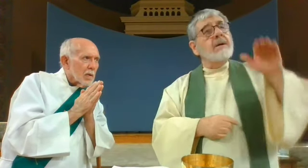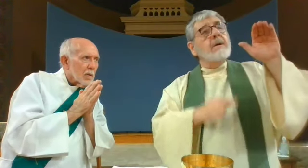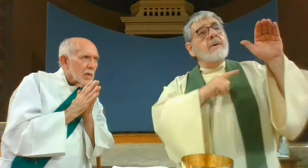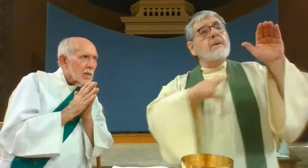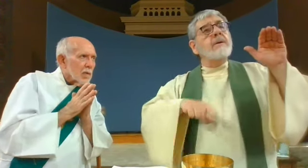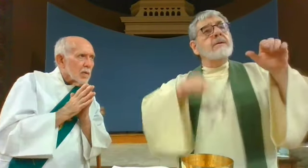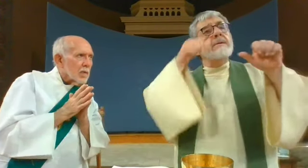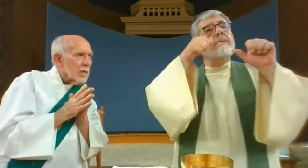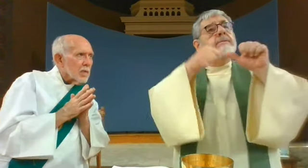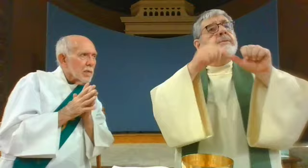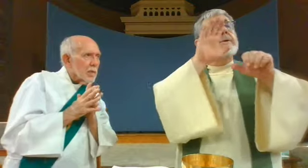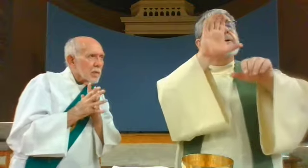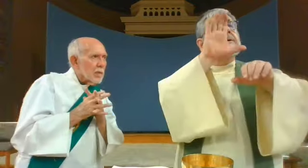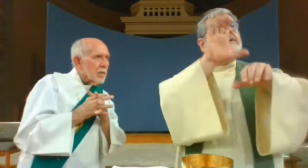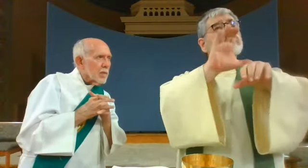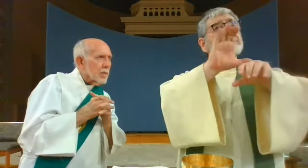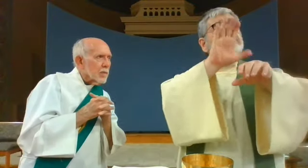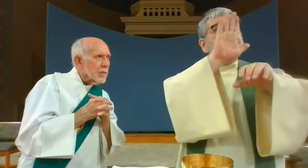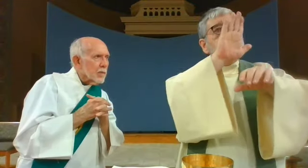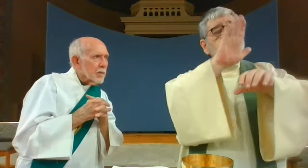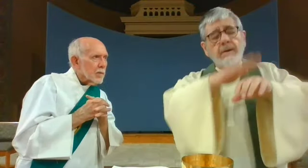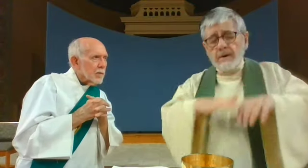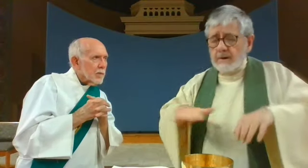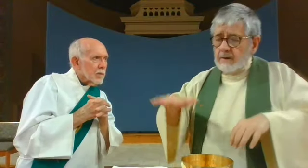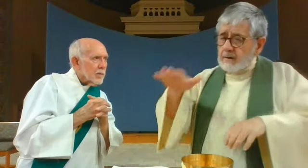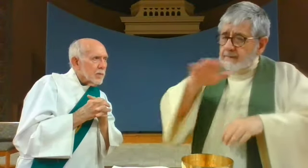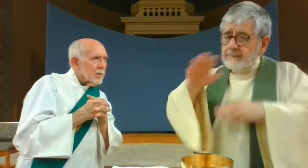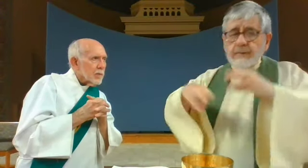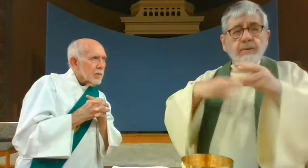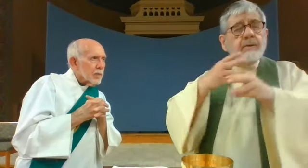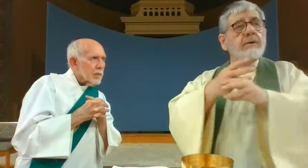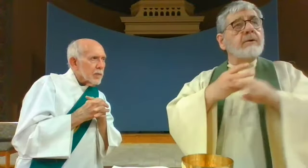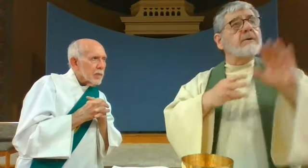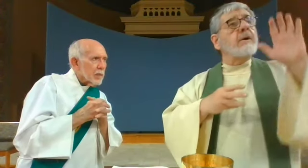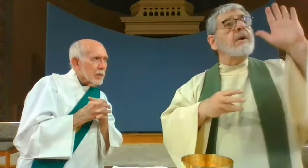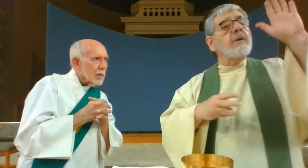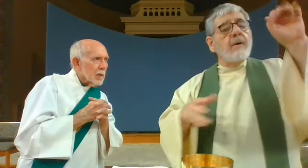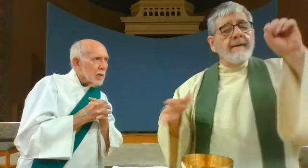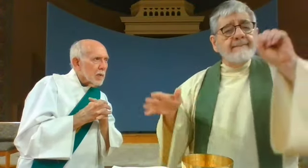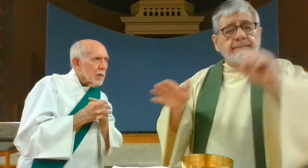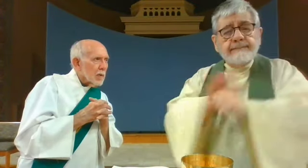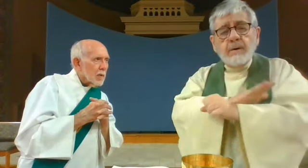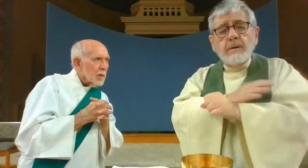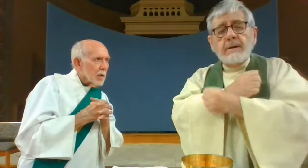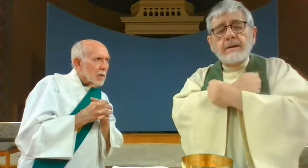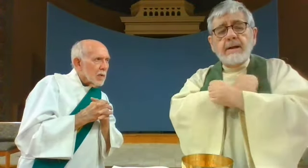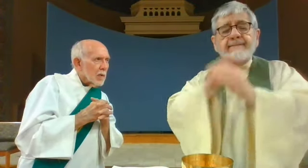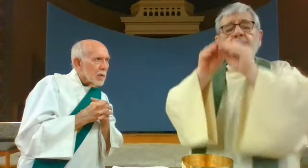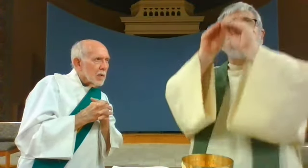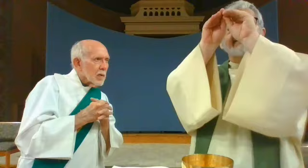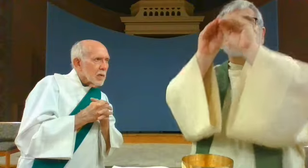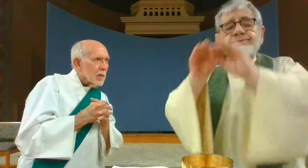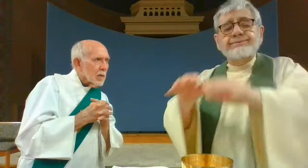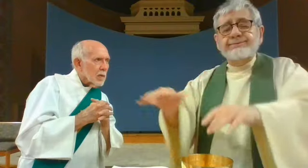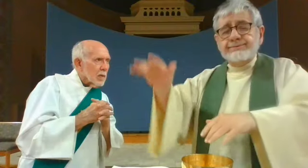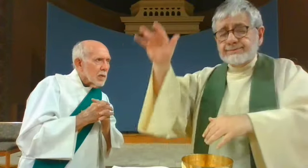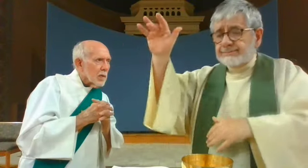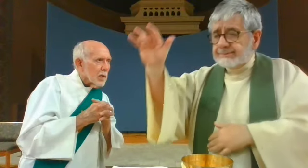Remember, Lord, your church, spread throughout the world, and bring her to the fullness of charity,